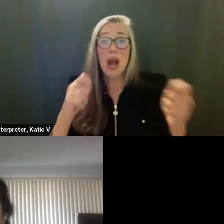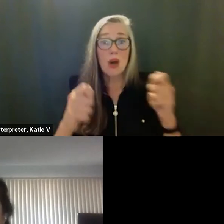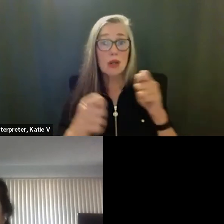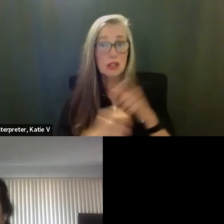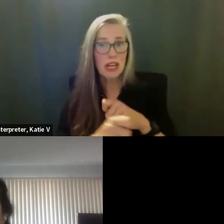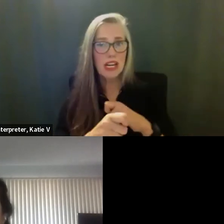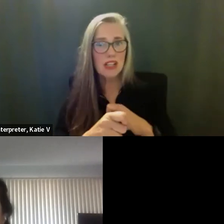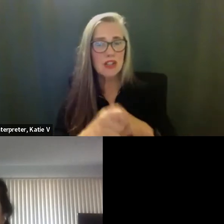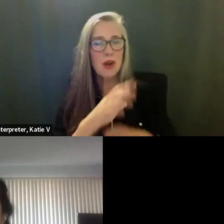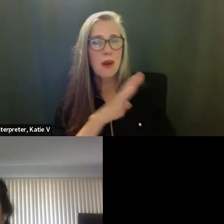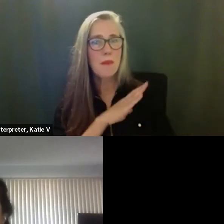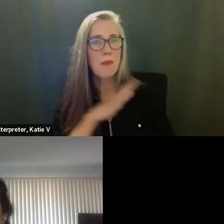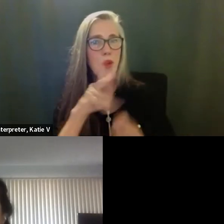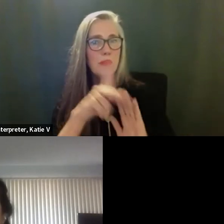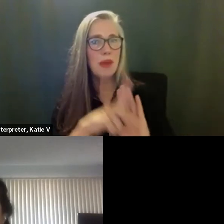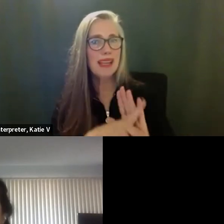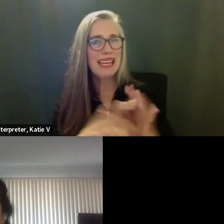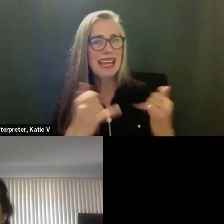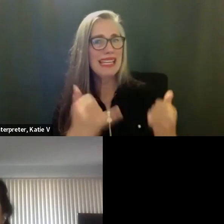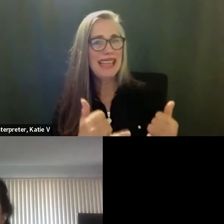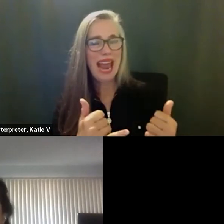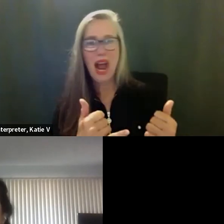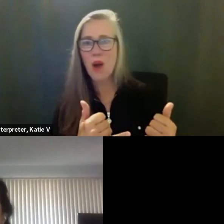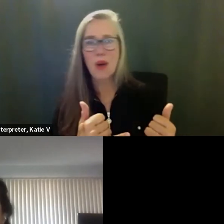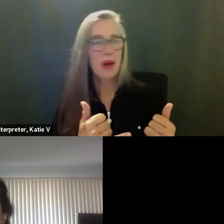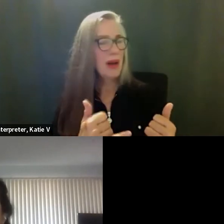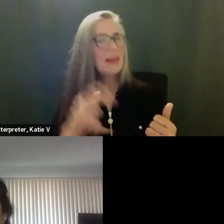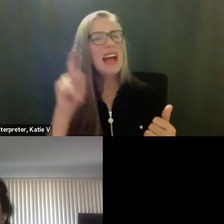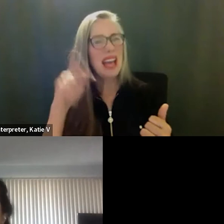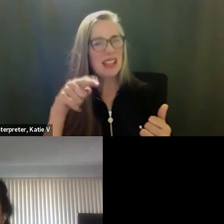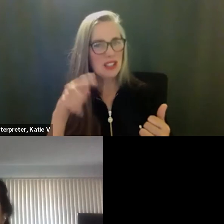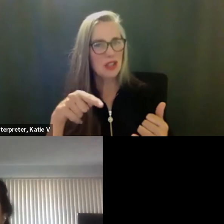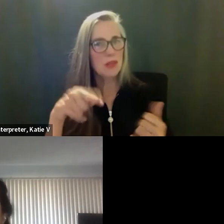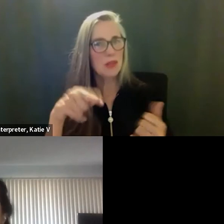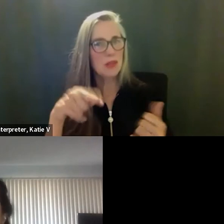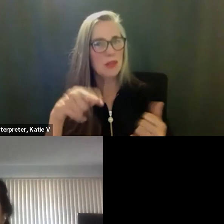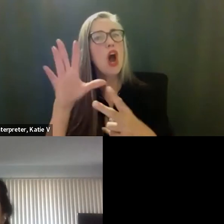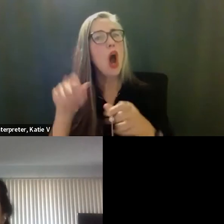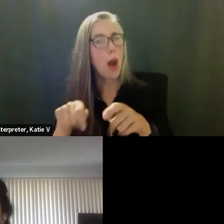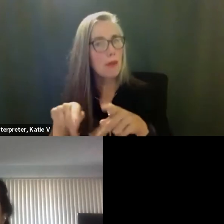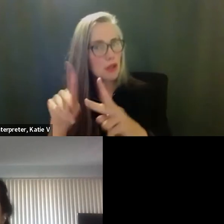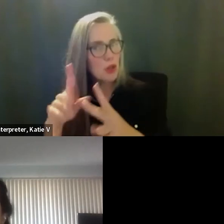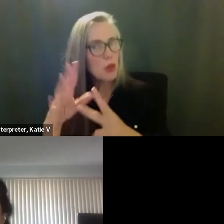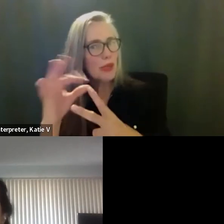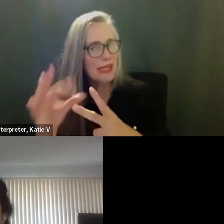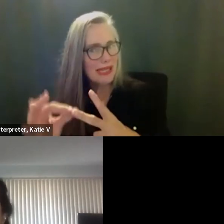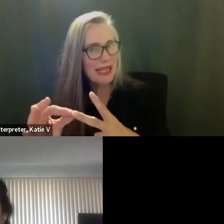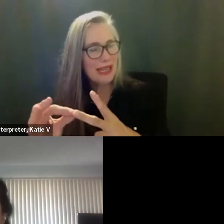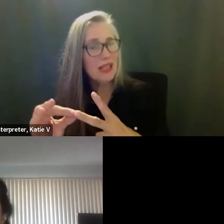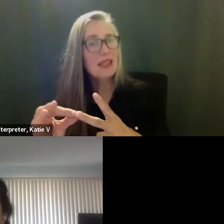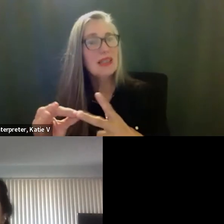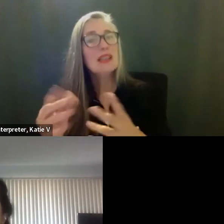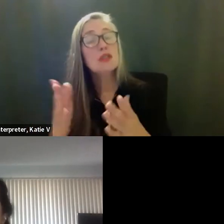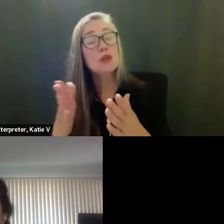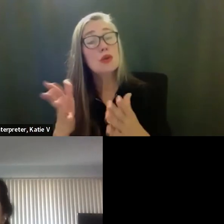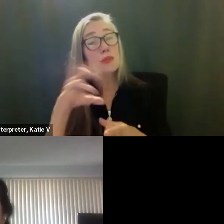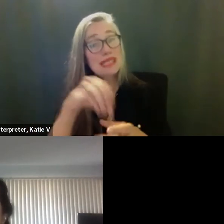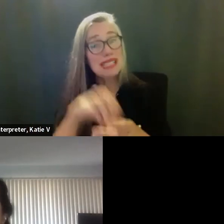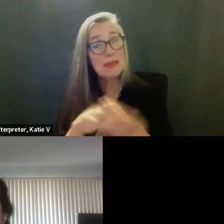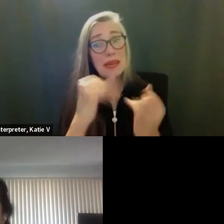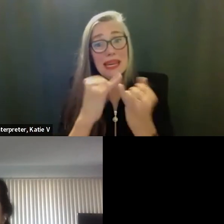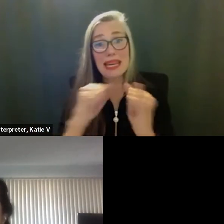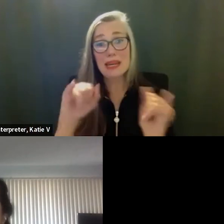optional opportunity for students to participate in and for districts to offer the opportunity to participate in independent study.